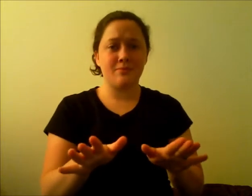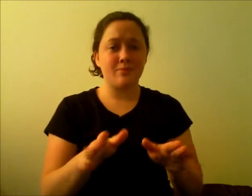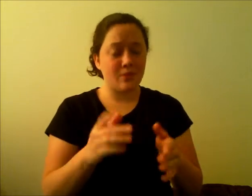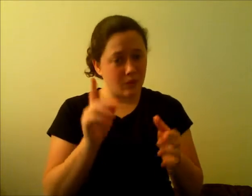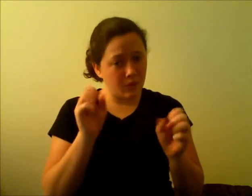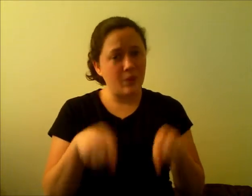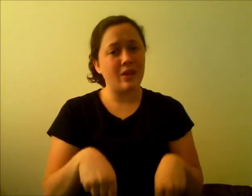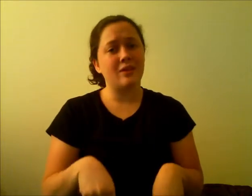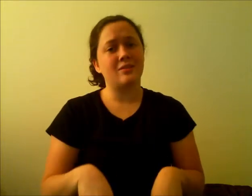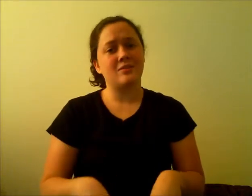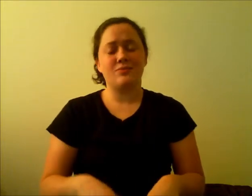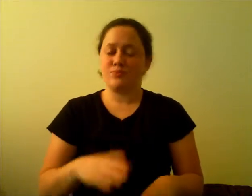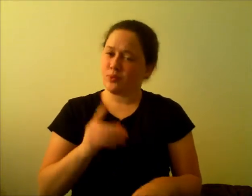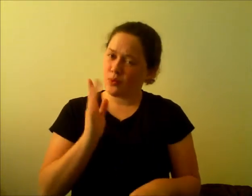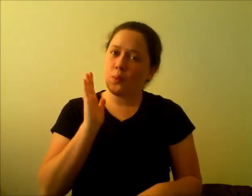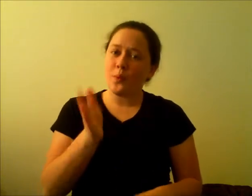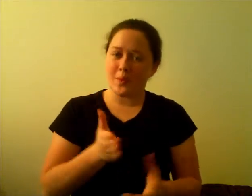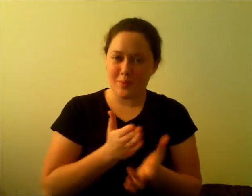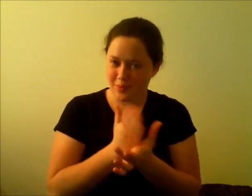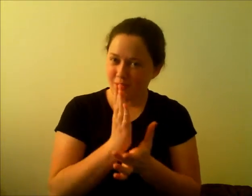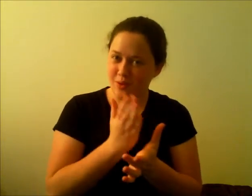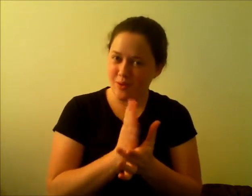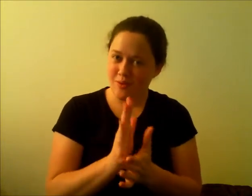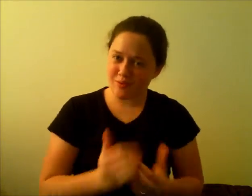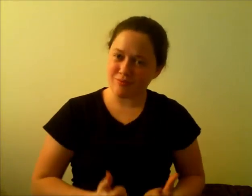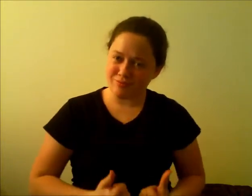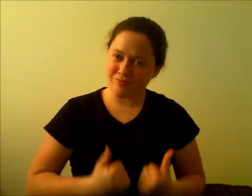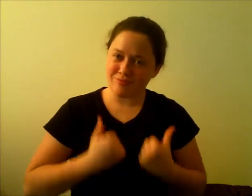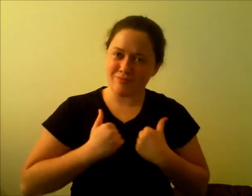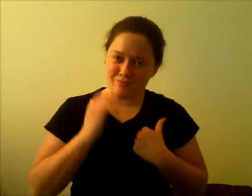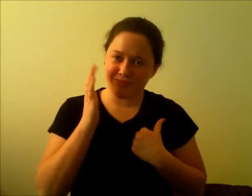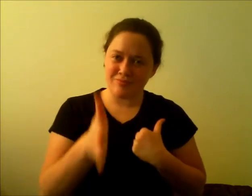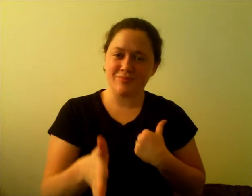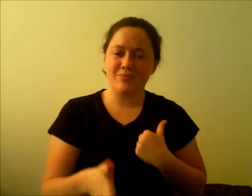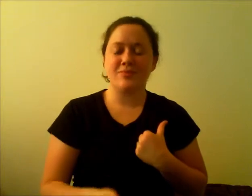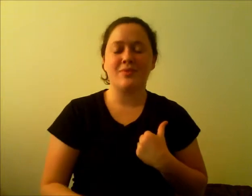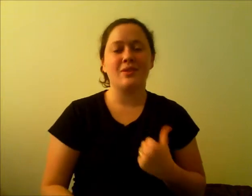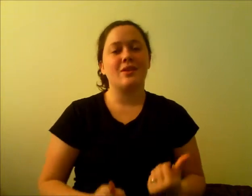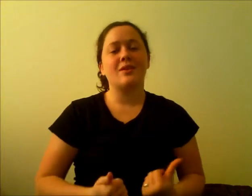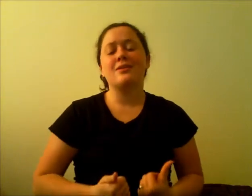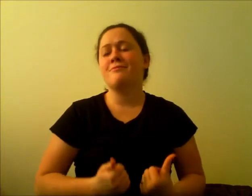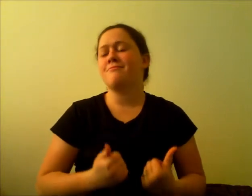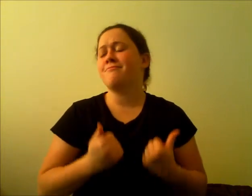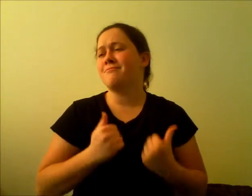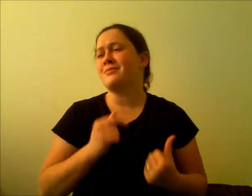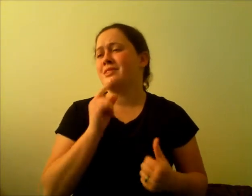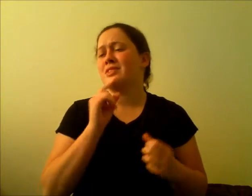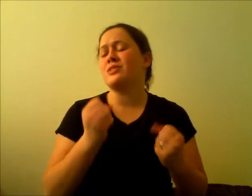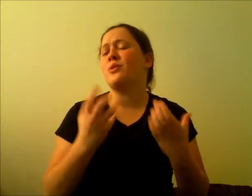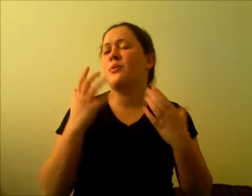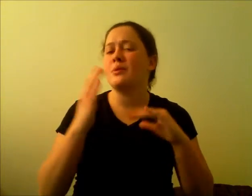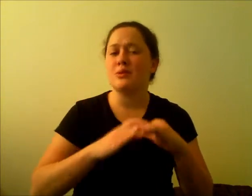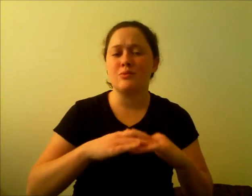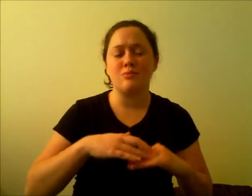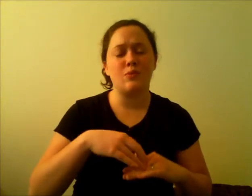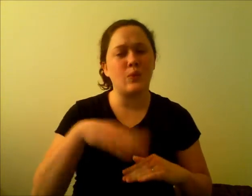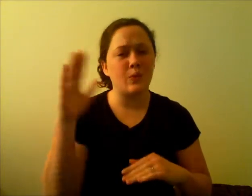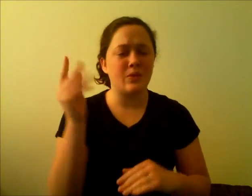water But it'll be alright Life is so much more